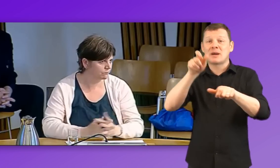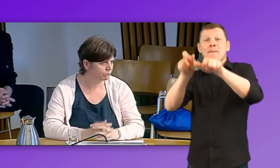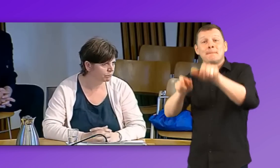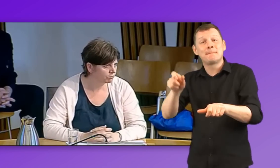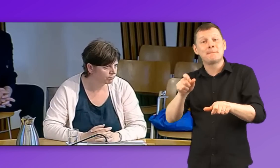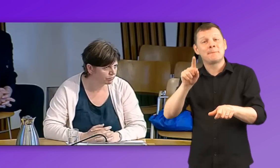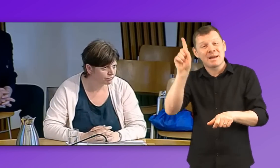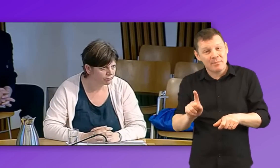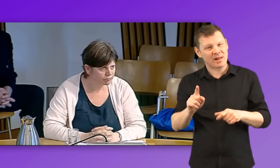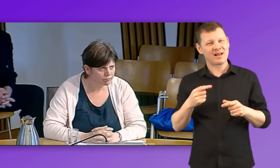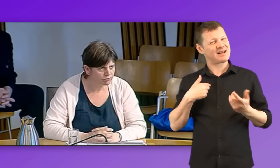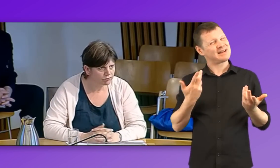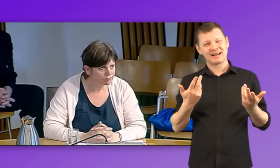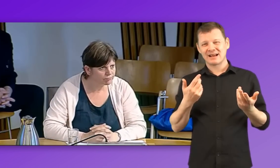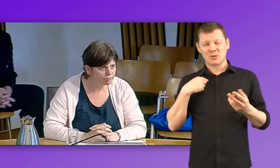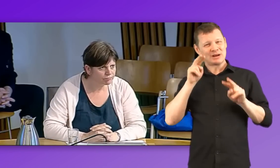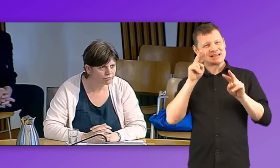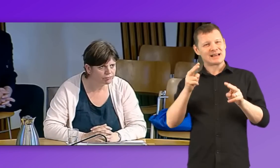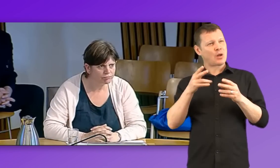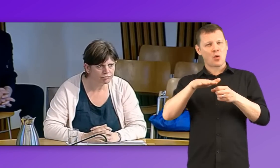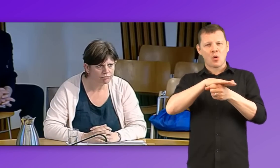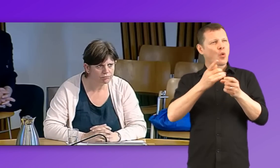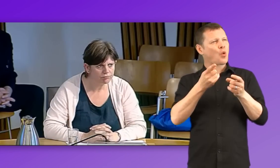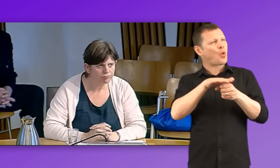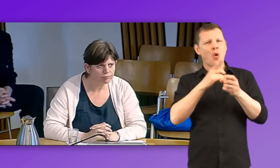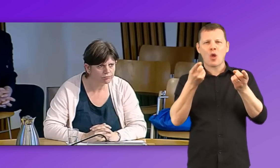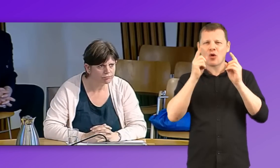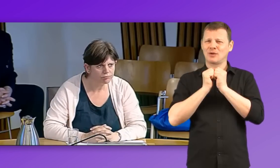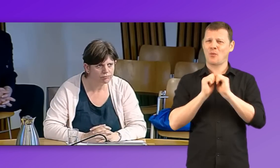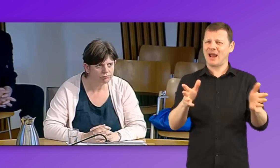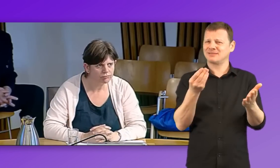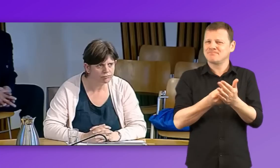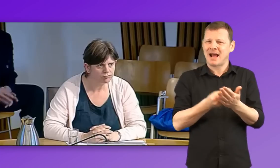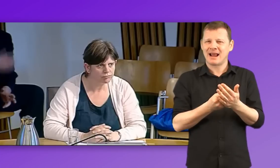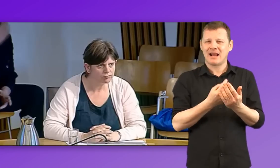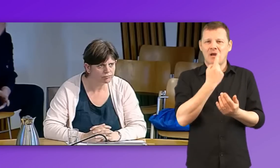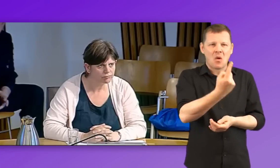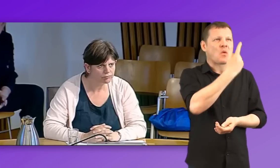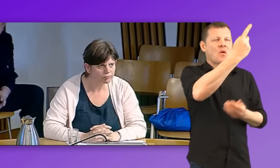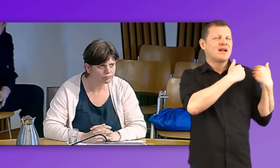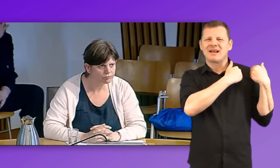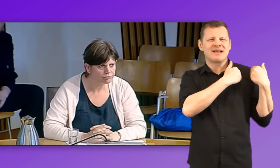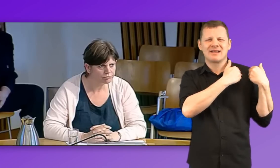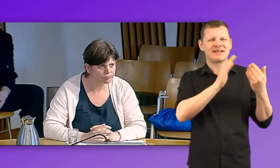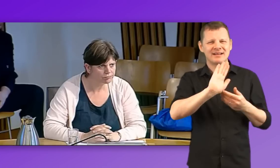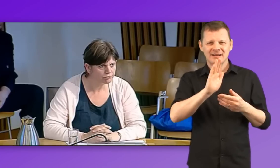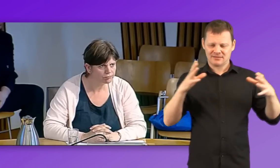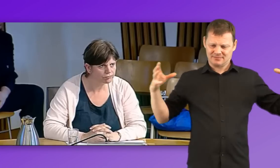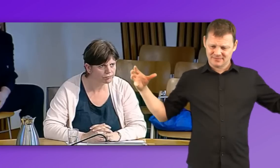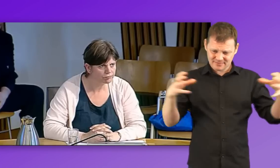know, rather than seeing authorities wasting money, you know, trying to provide these services on their own, it does, you know, an economy of scale has